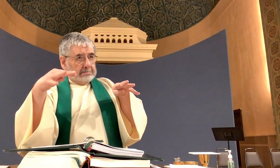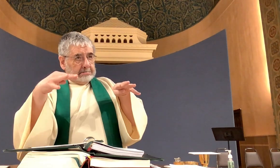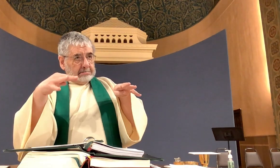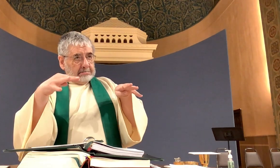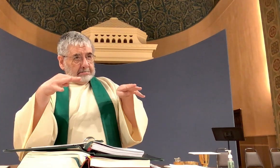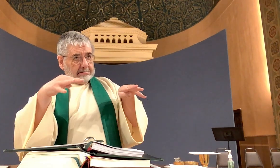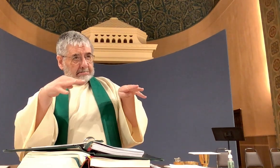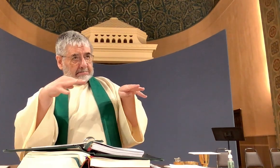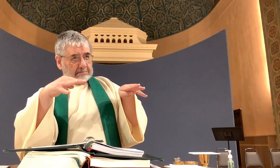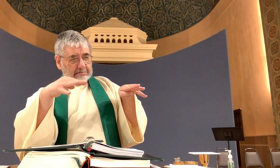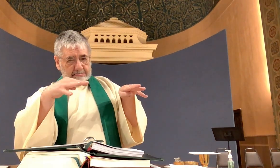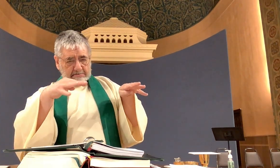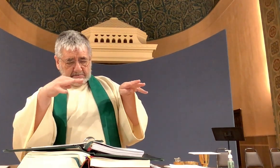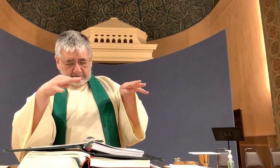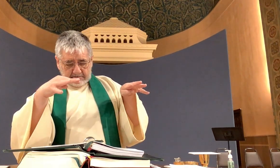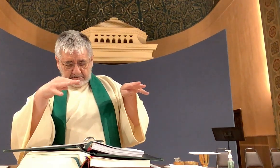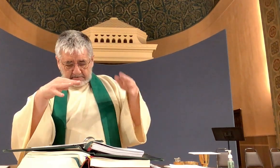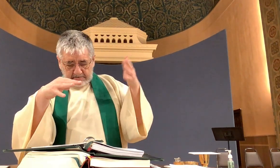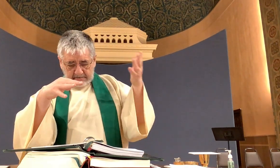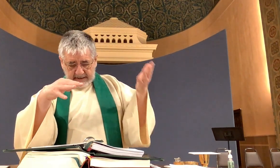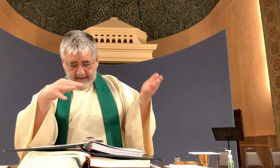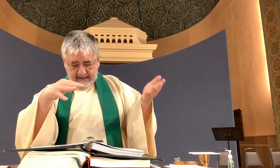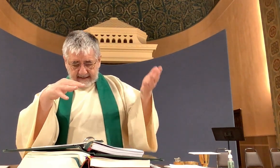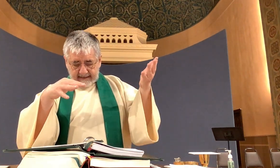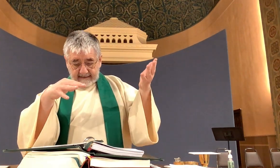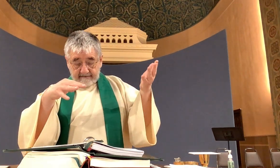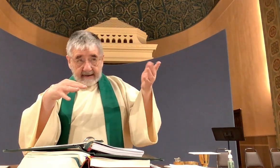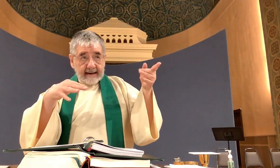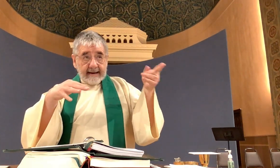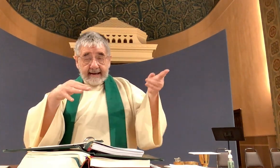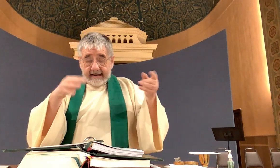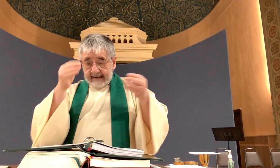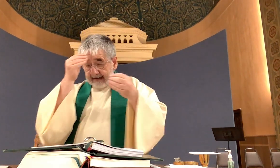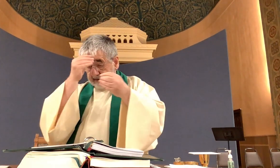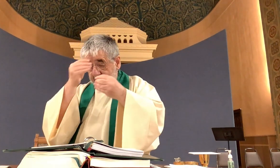and the eyes of all in the synagogue looked intently at him.